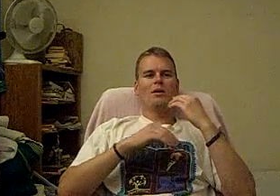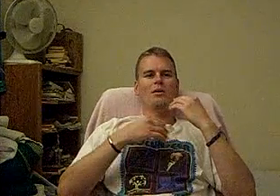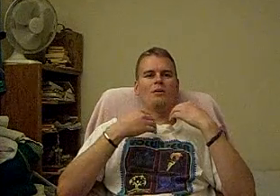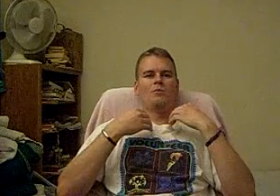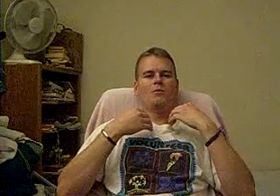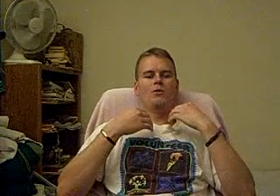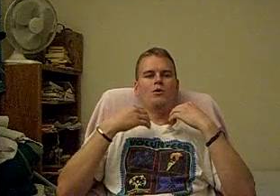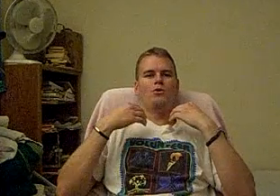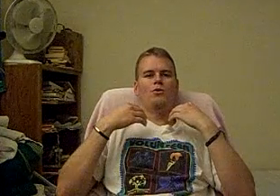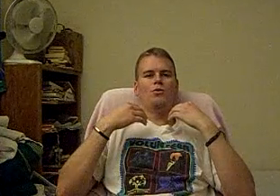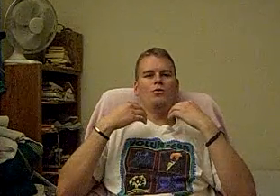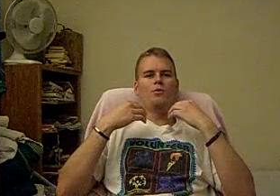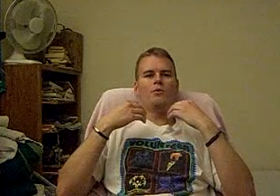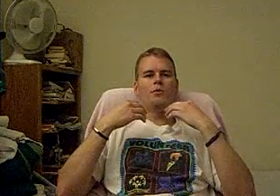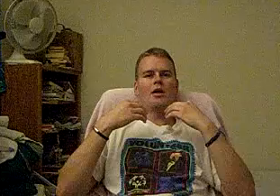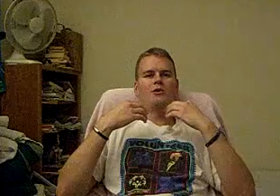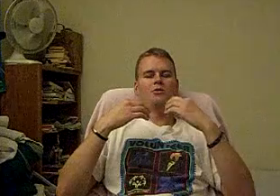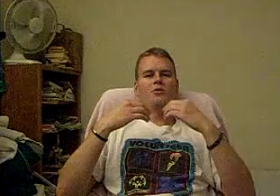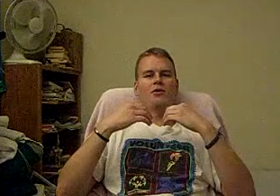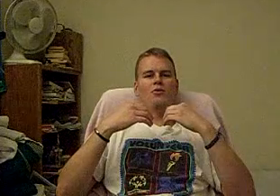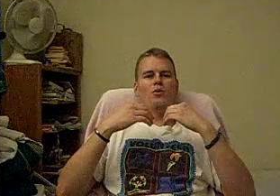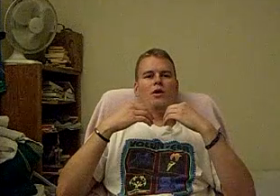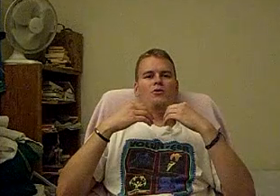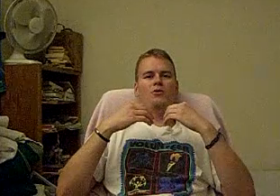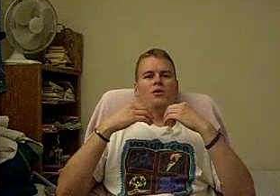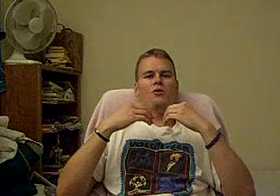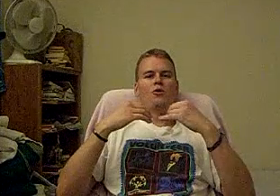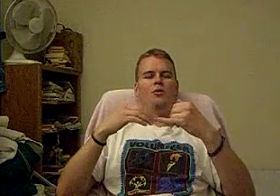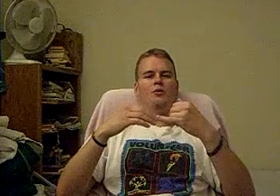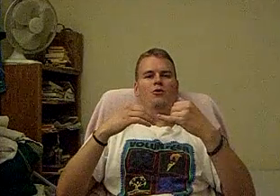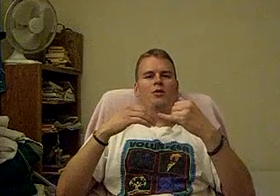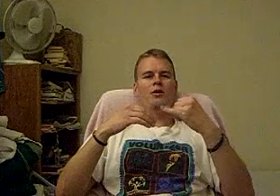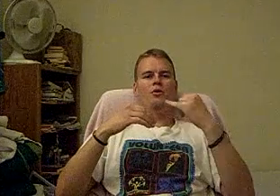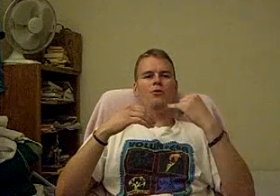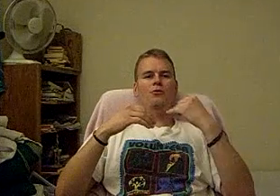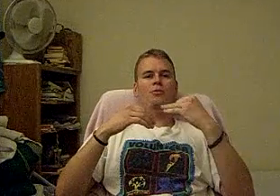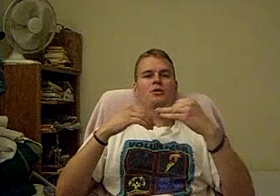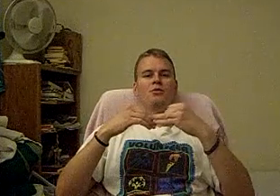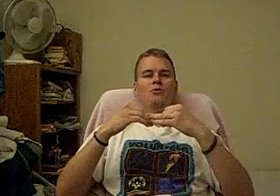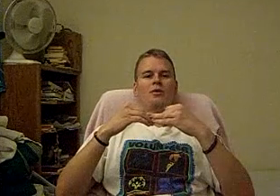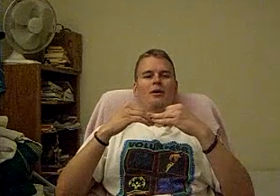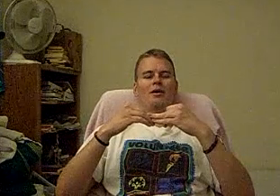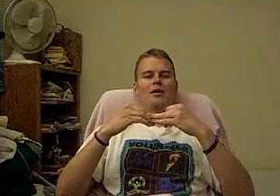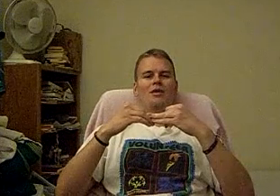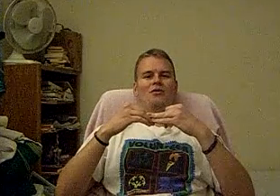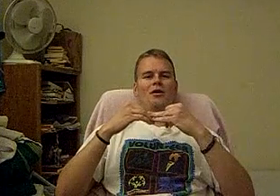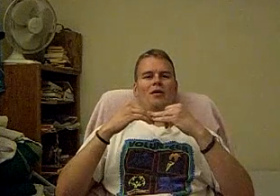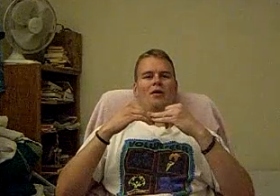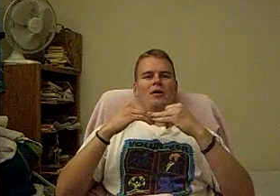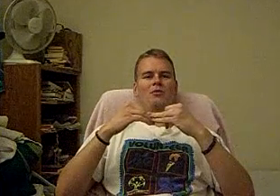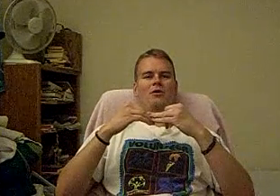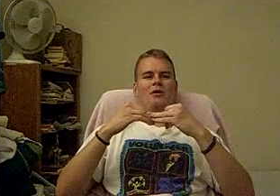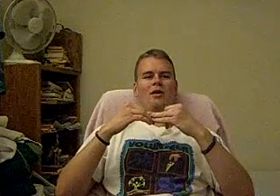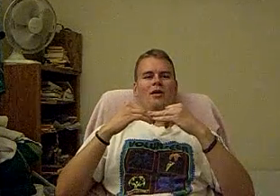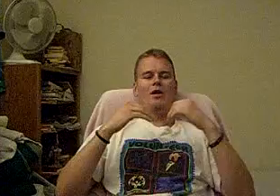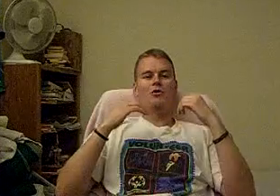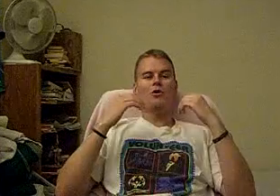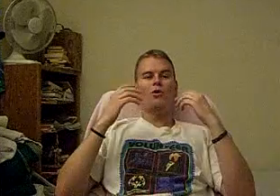you can use this as a way to either open a movie or to pitch a movie set in a time period. And you want